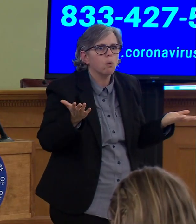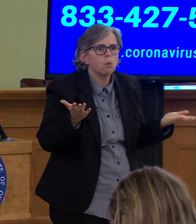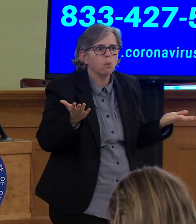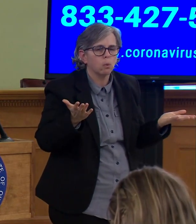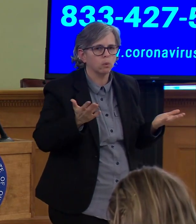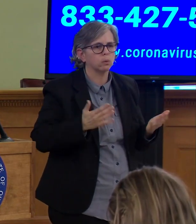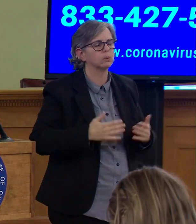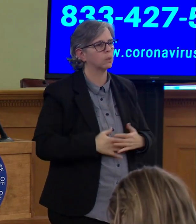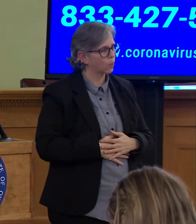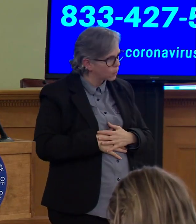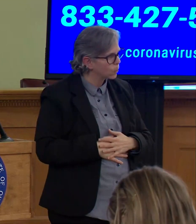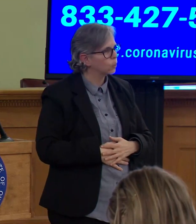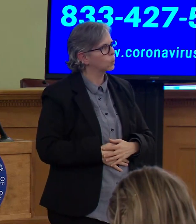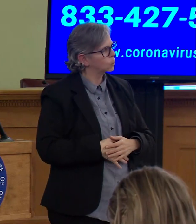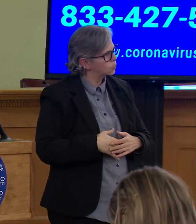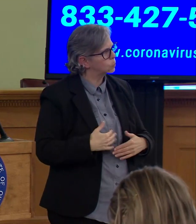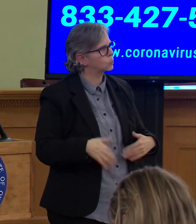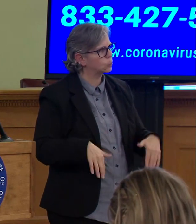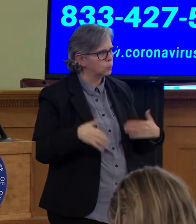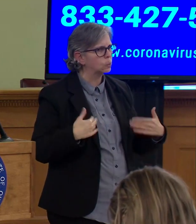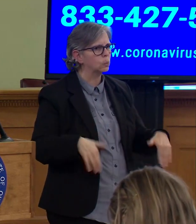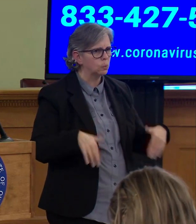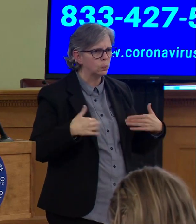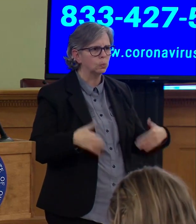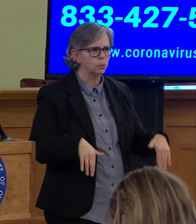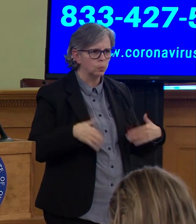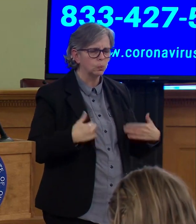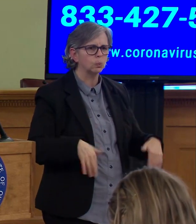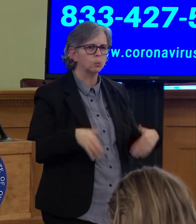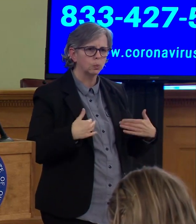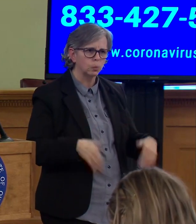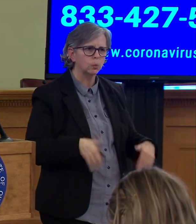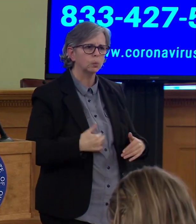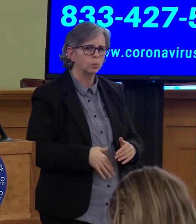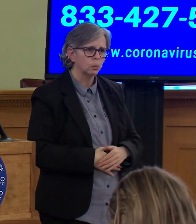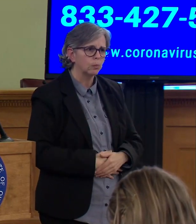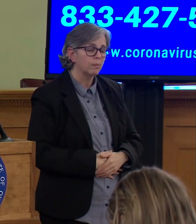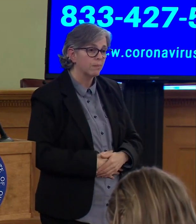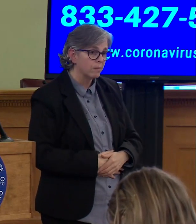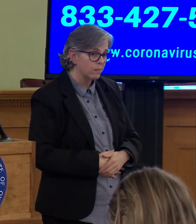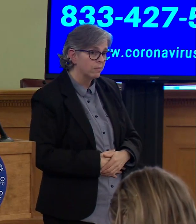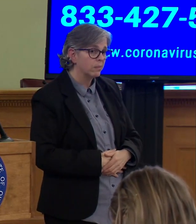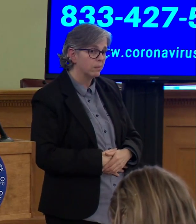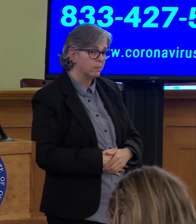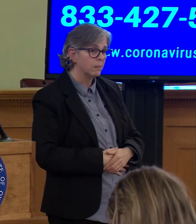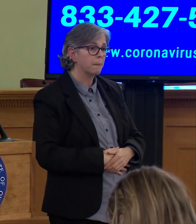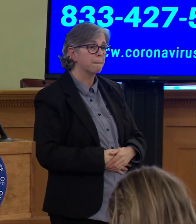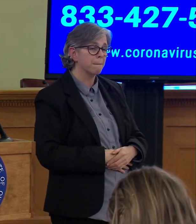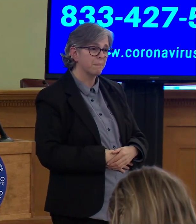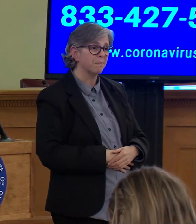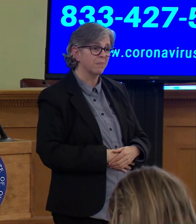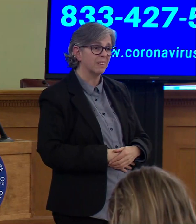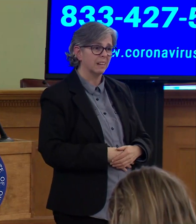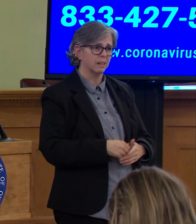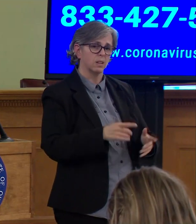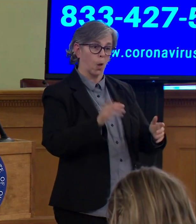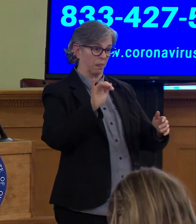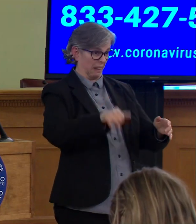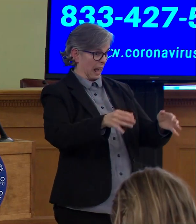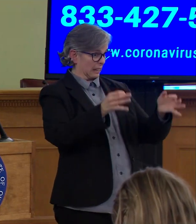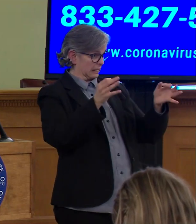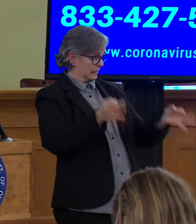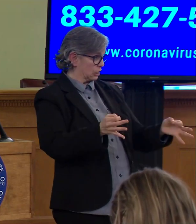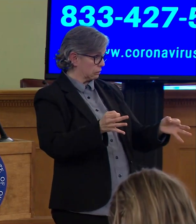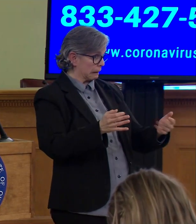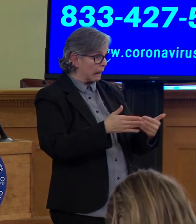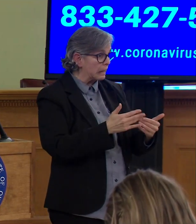I believe that while this decision is a tough decision, and it's a decision that